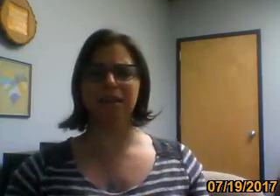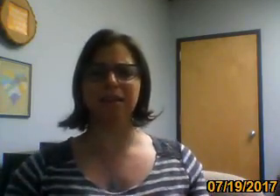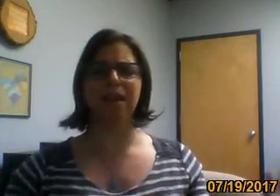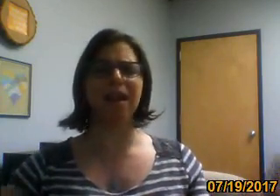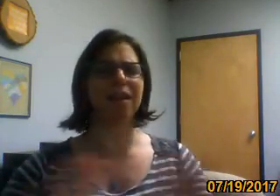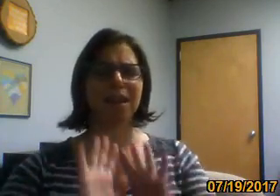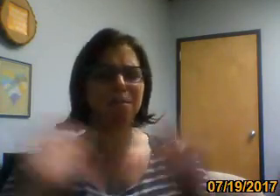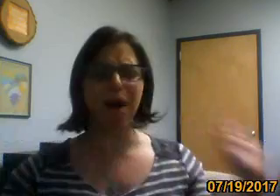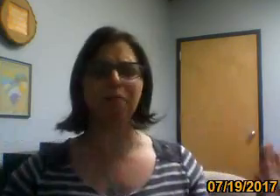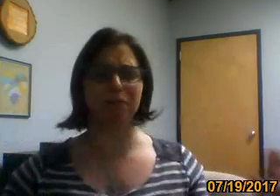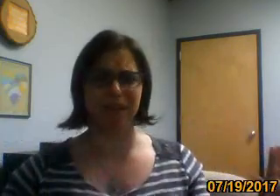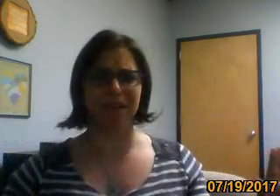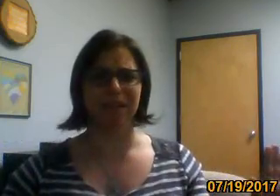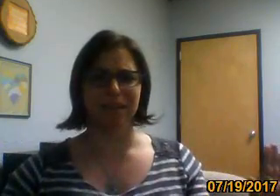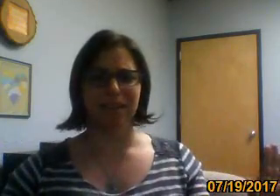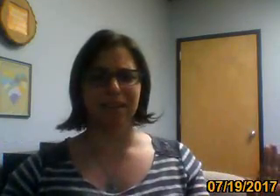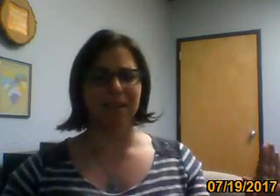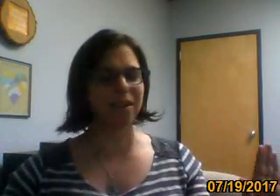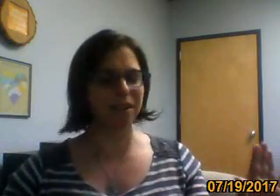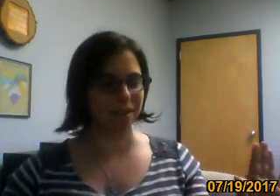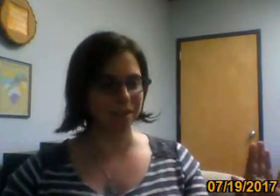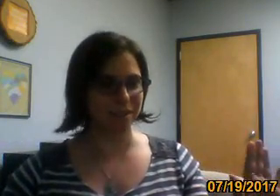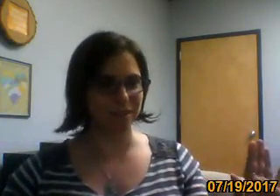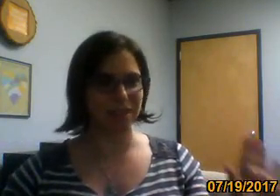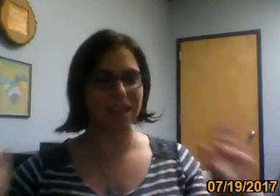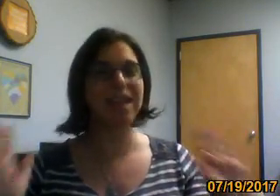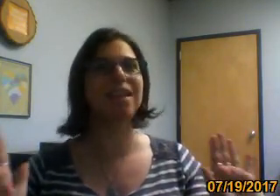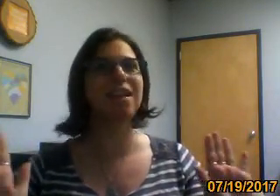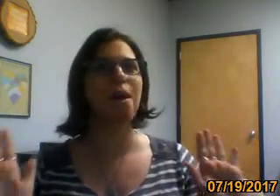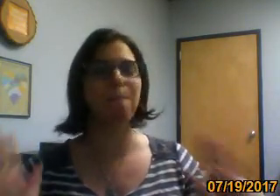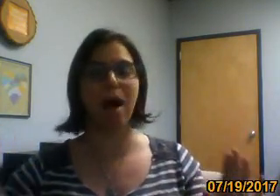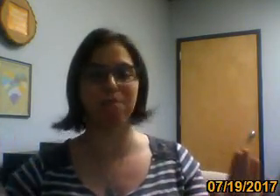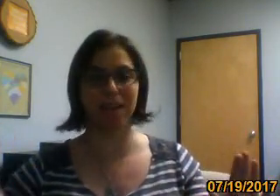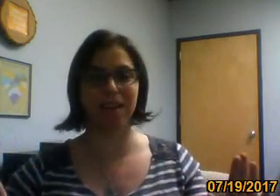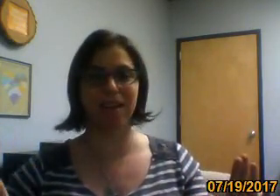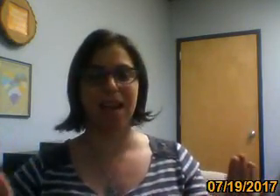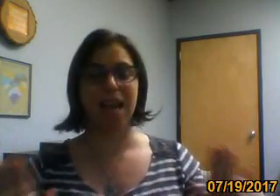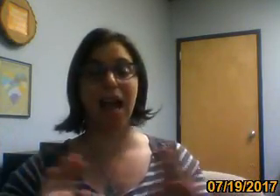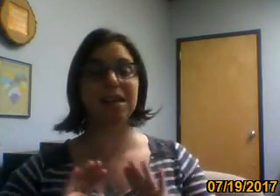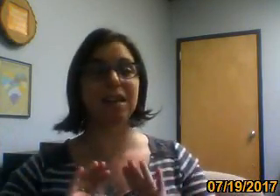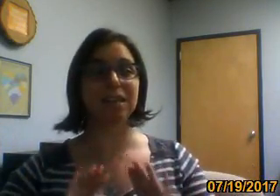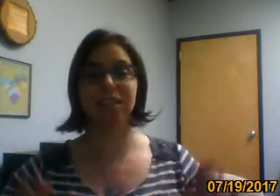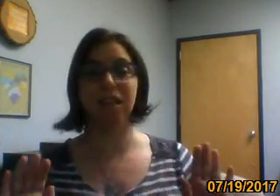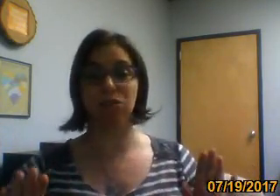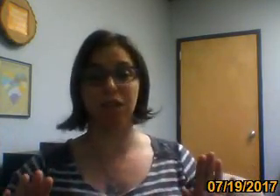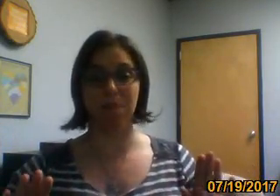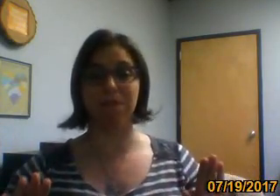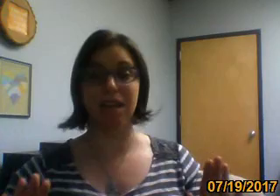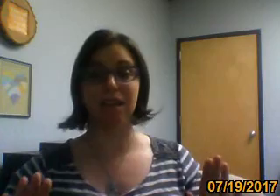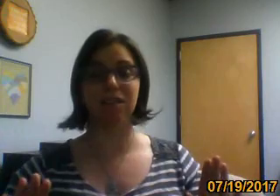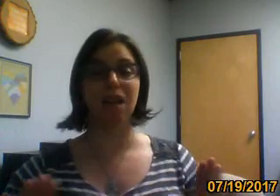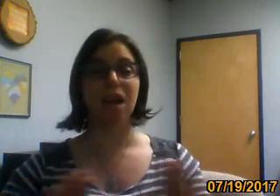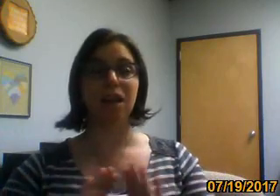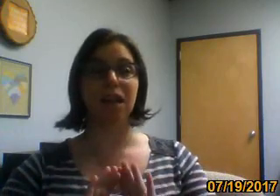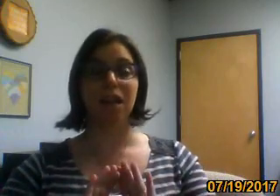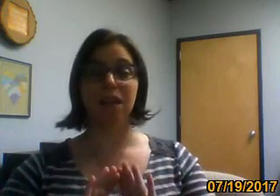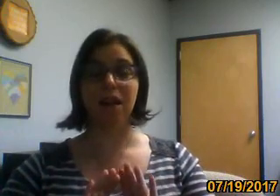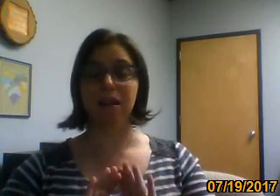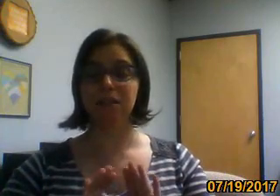in public, in public and say those types of things. Like that